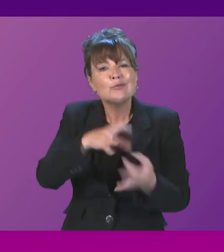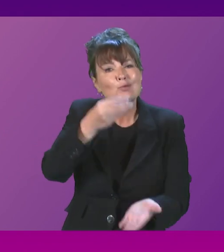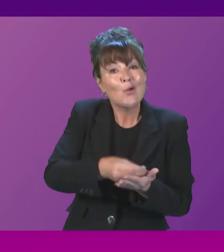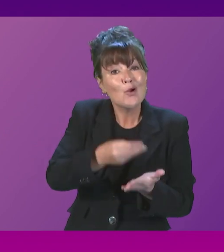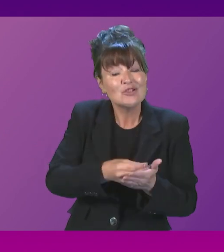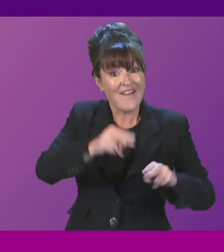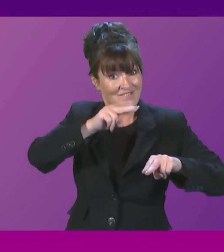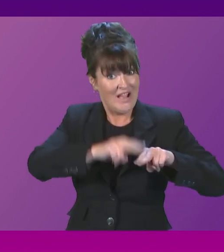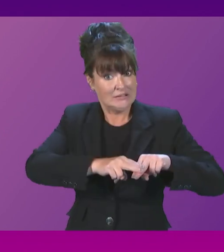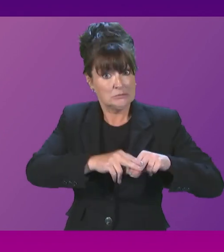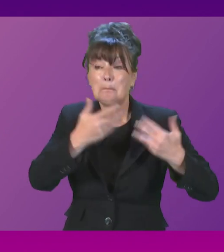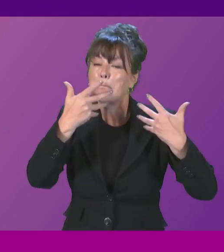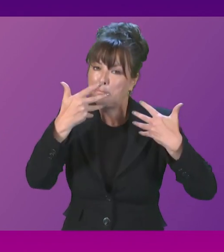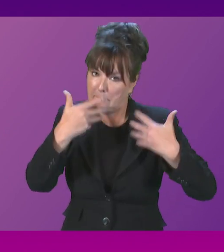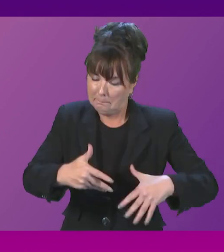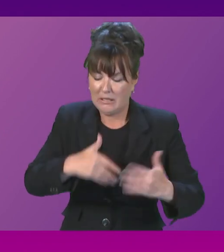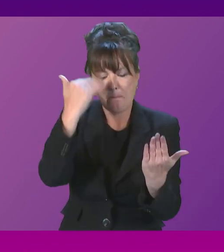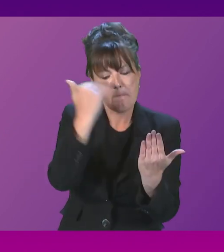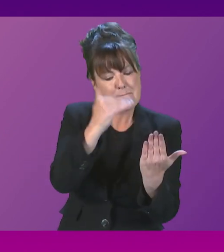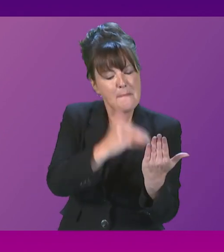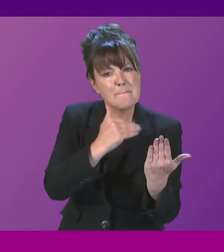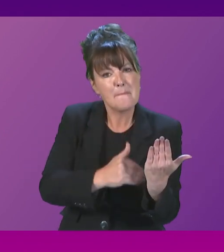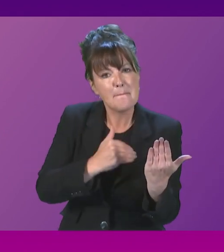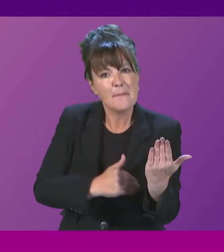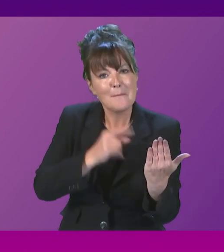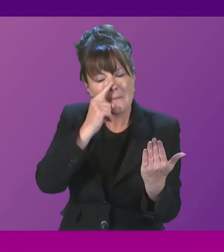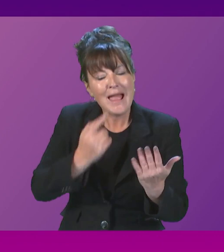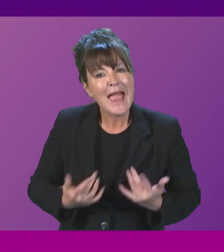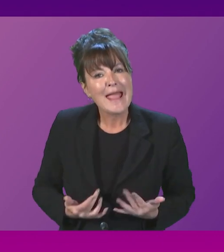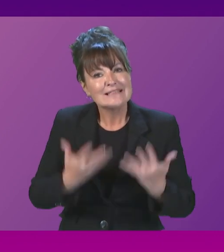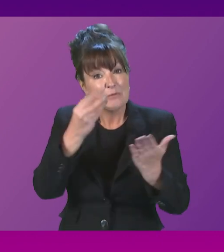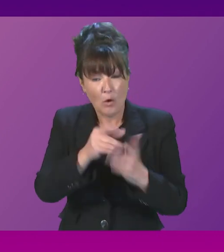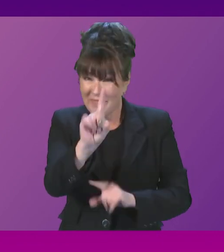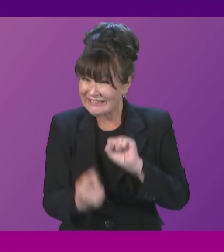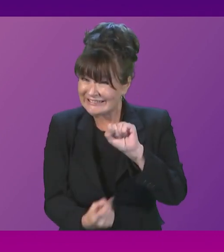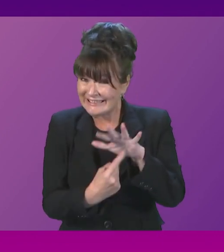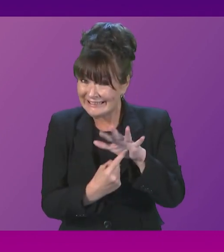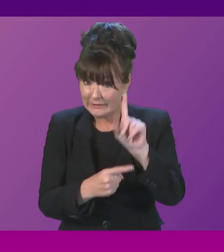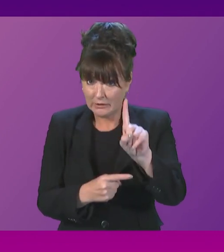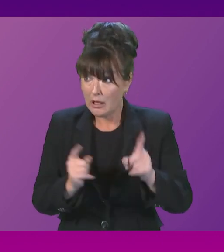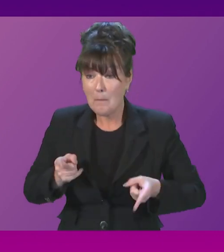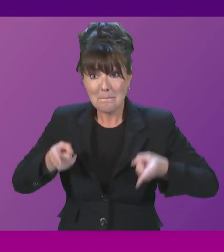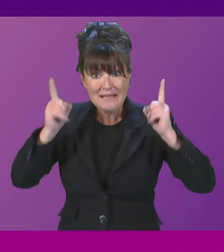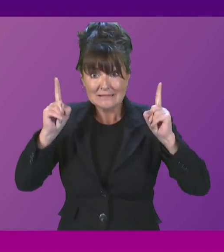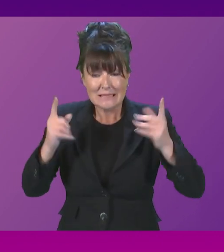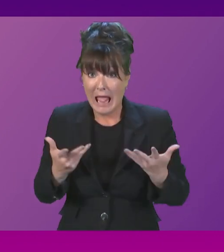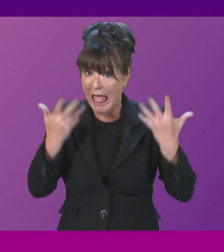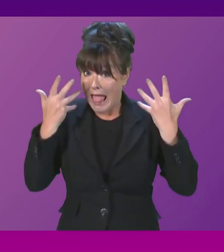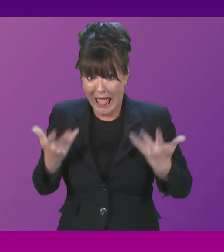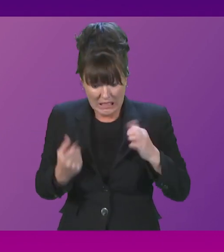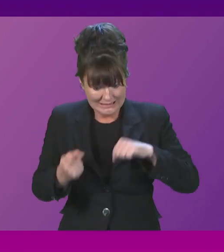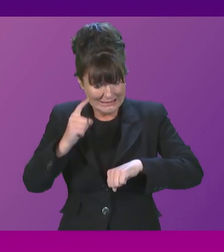Ferguson's has set out its latest estimate of costs. But this is the key point. Ministers have yet to properly